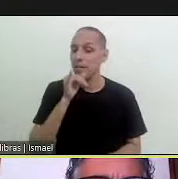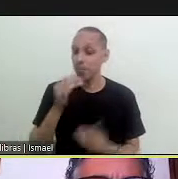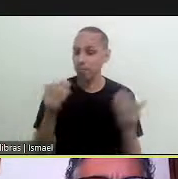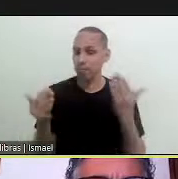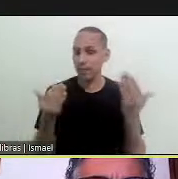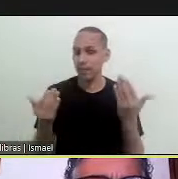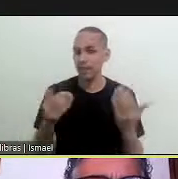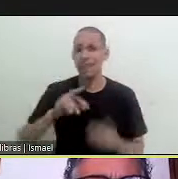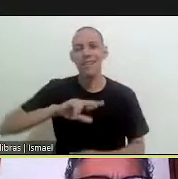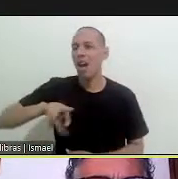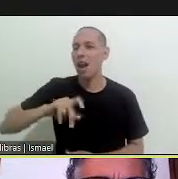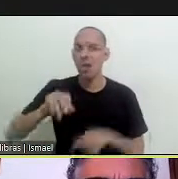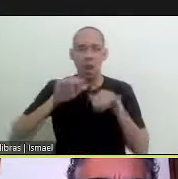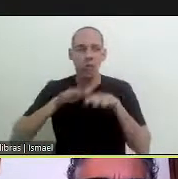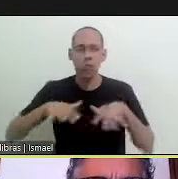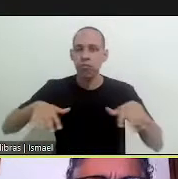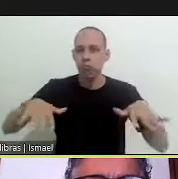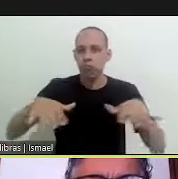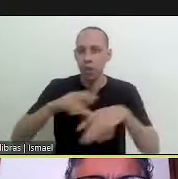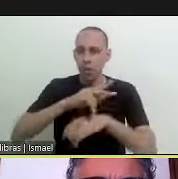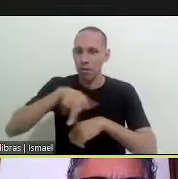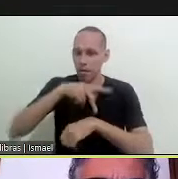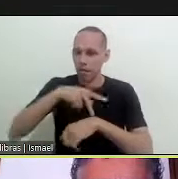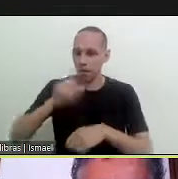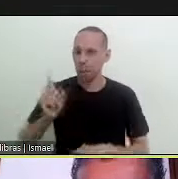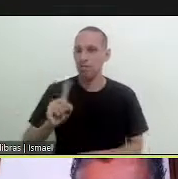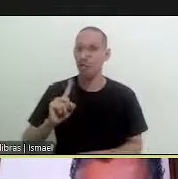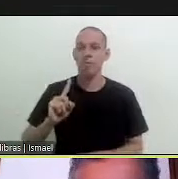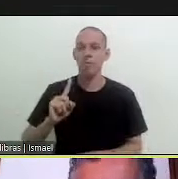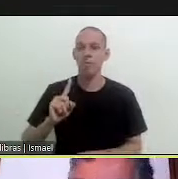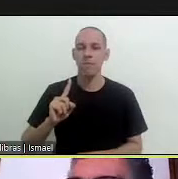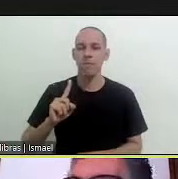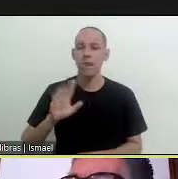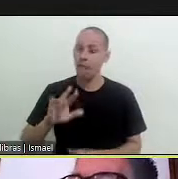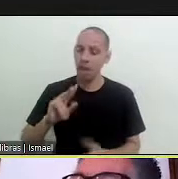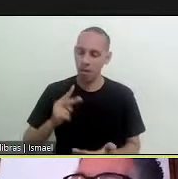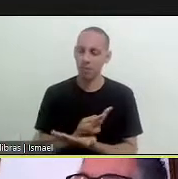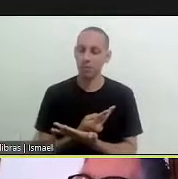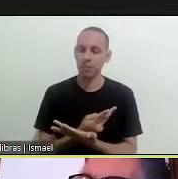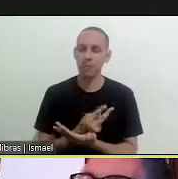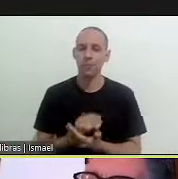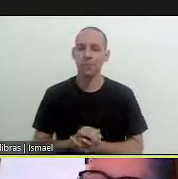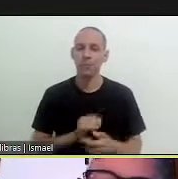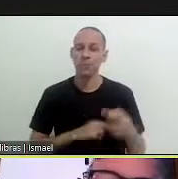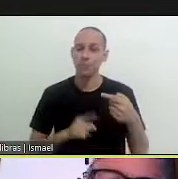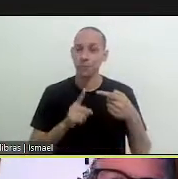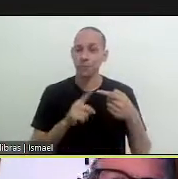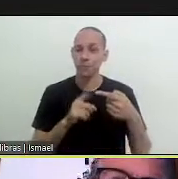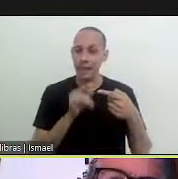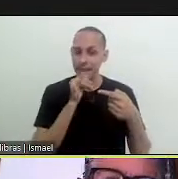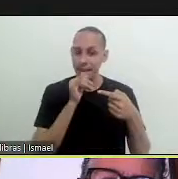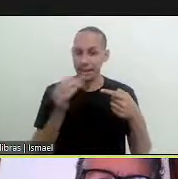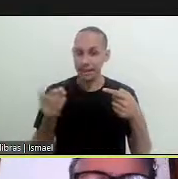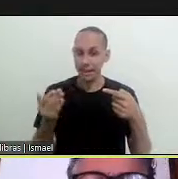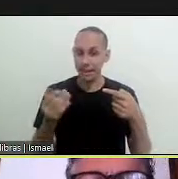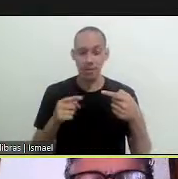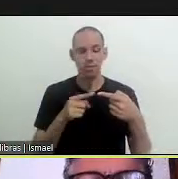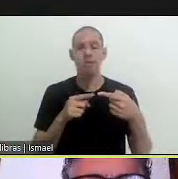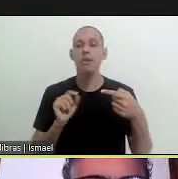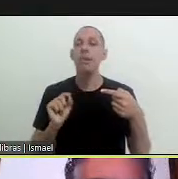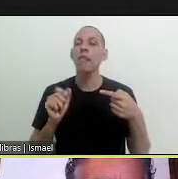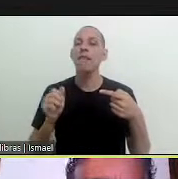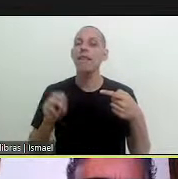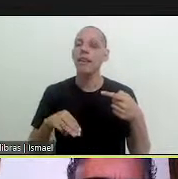to be giving as an example now is not something which is general in those countries but it is something which is taking place the first